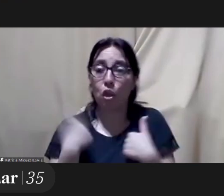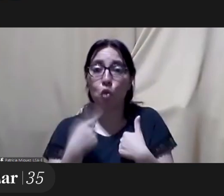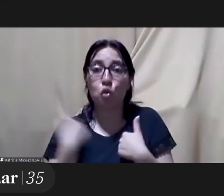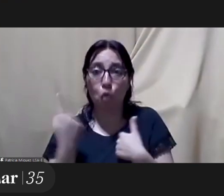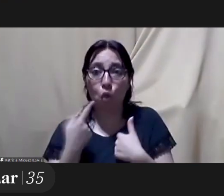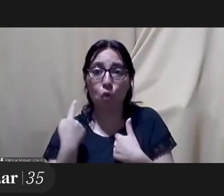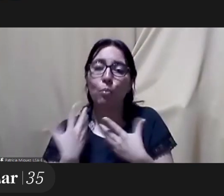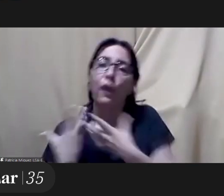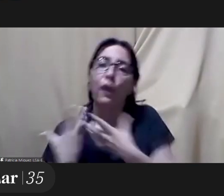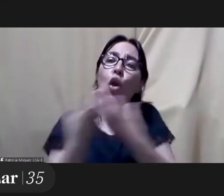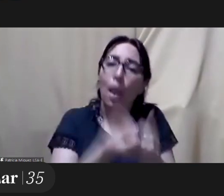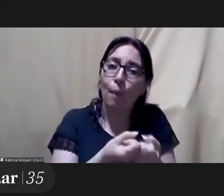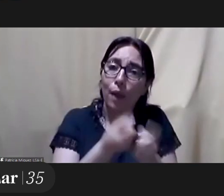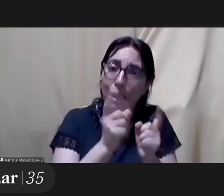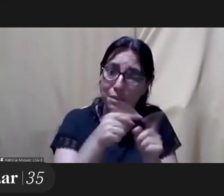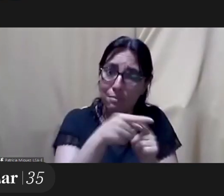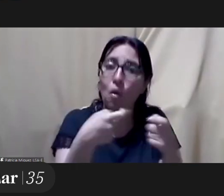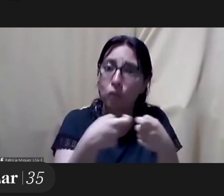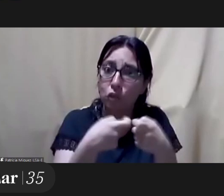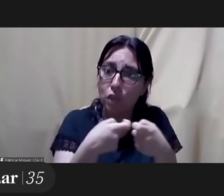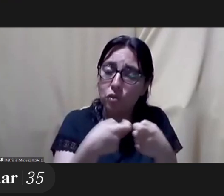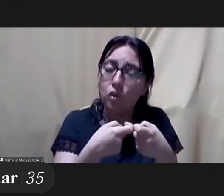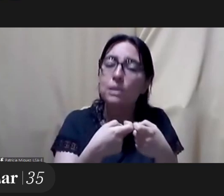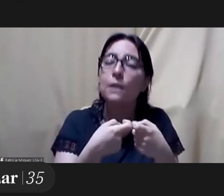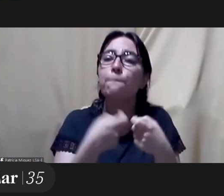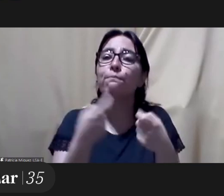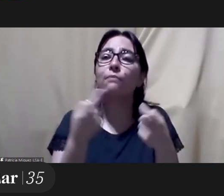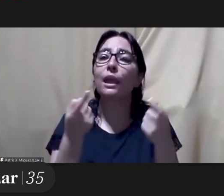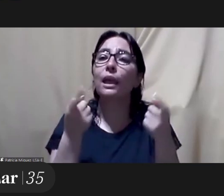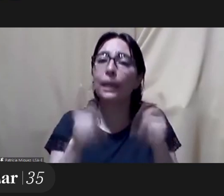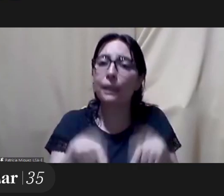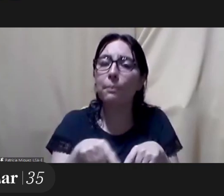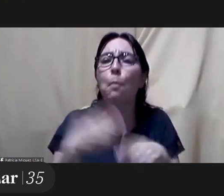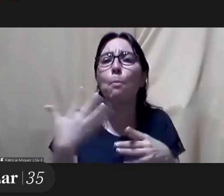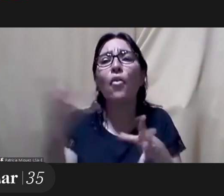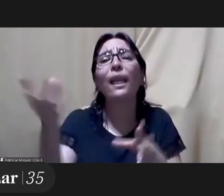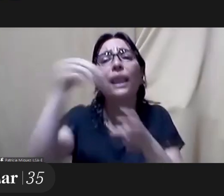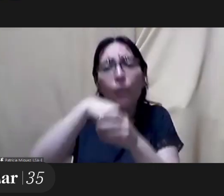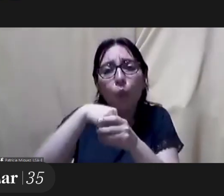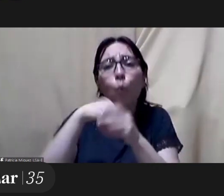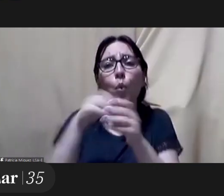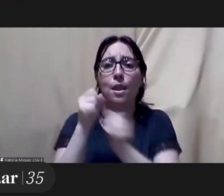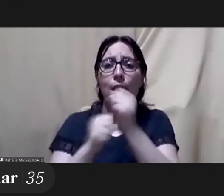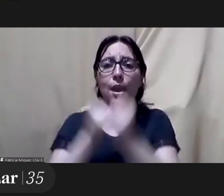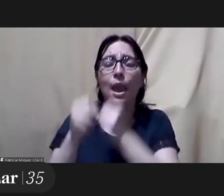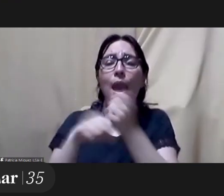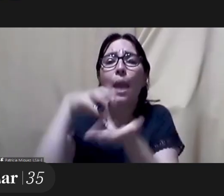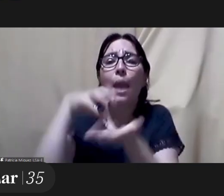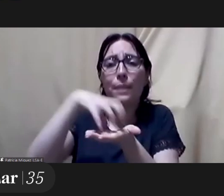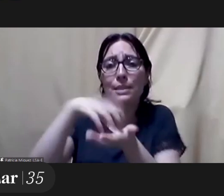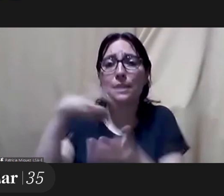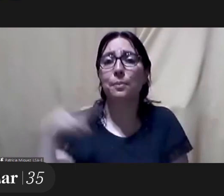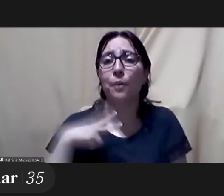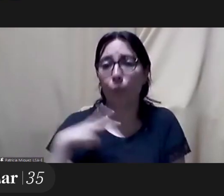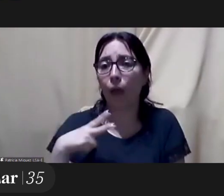collaborating with these associations is important but also to include the private sector i think that it's very